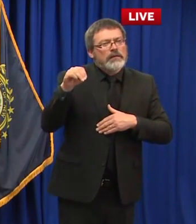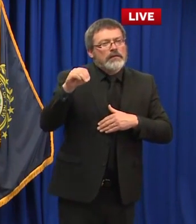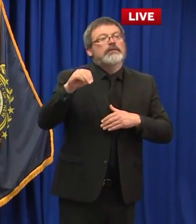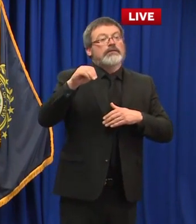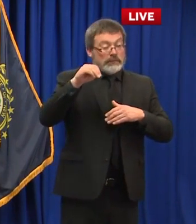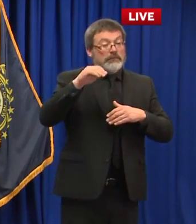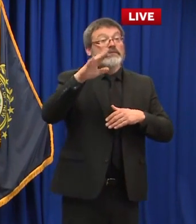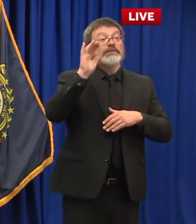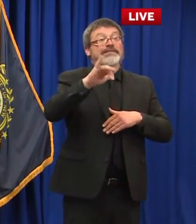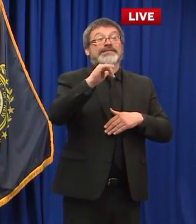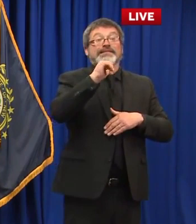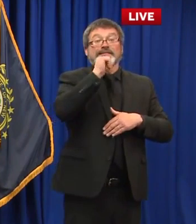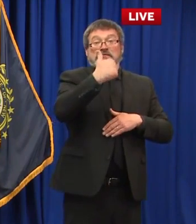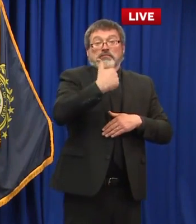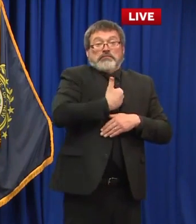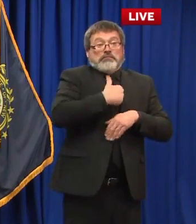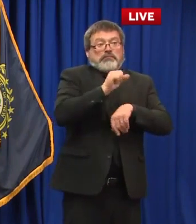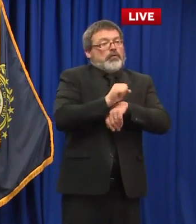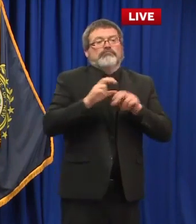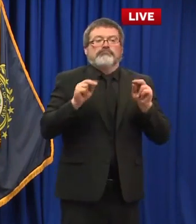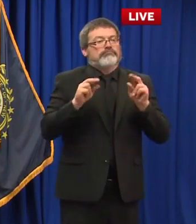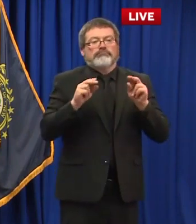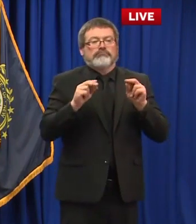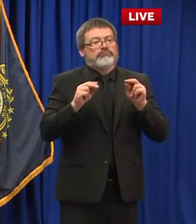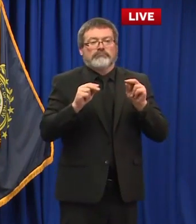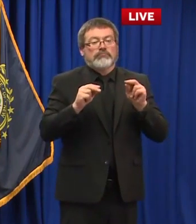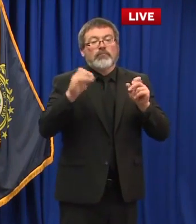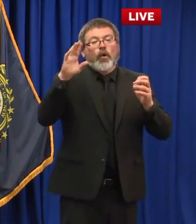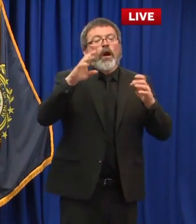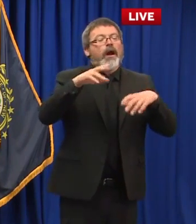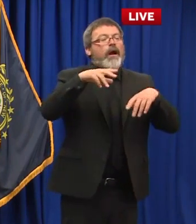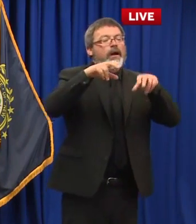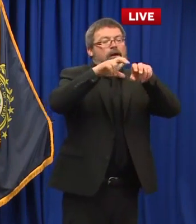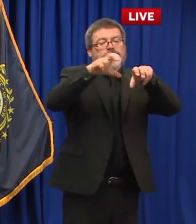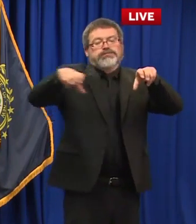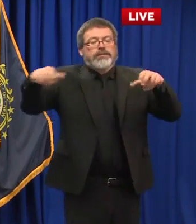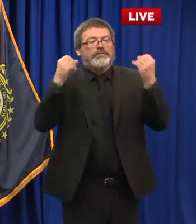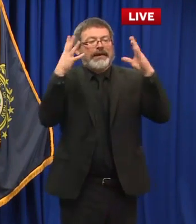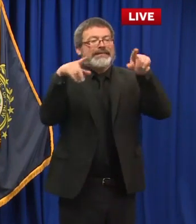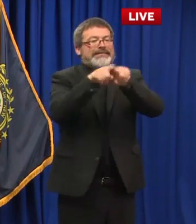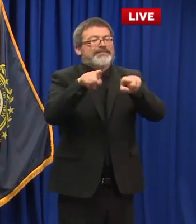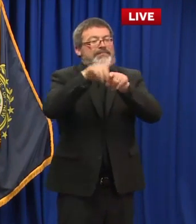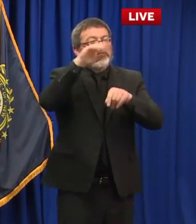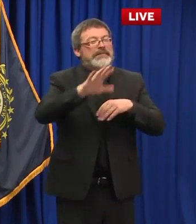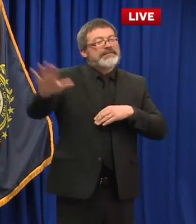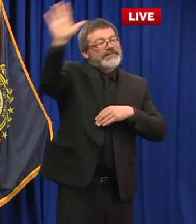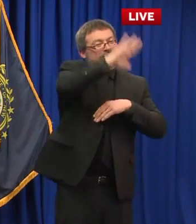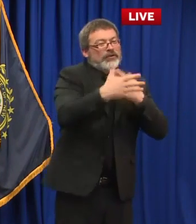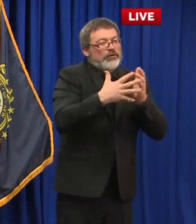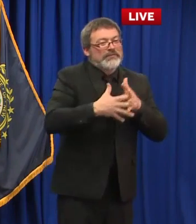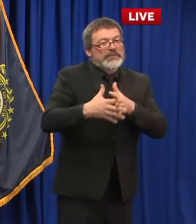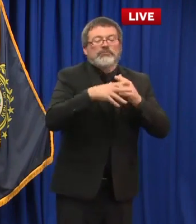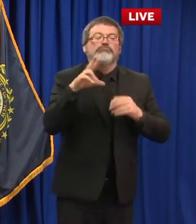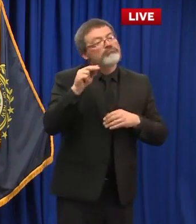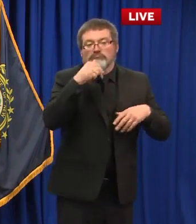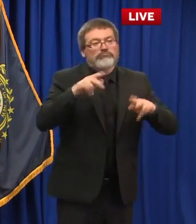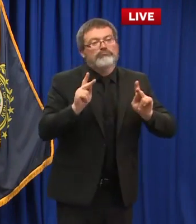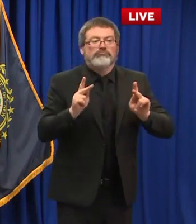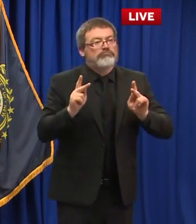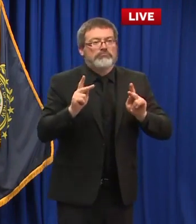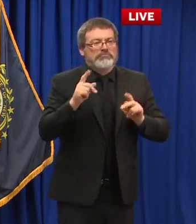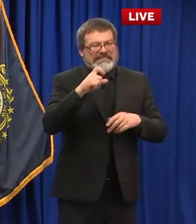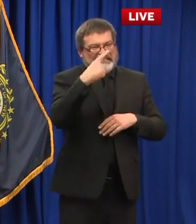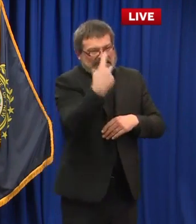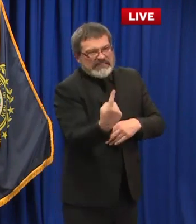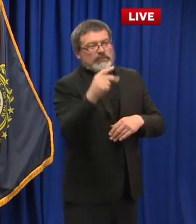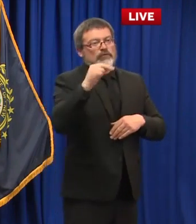own $100 million fund and that's likely to grow in the future as well. So folks that have their own pathways for other state funds have been taken out. And